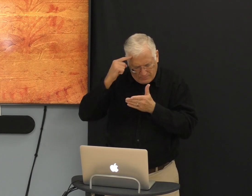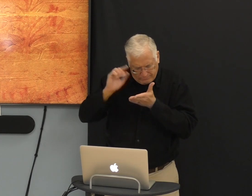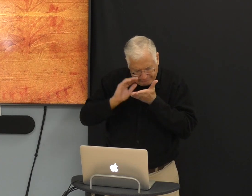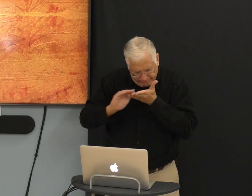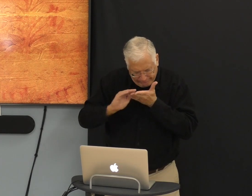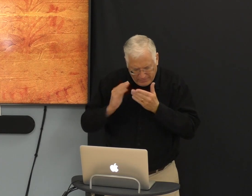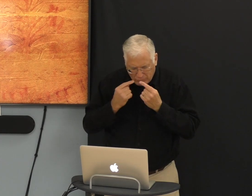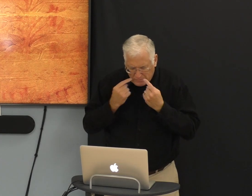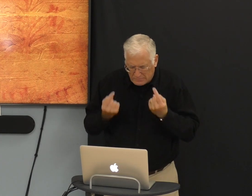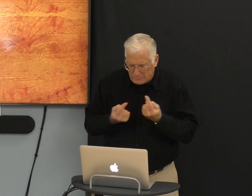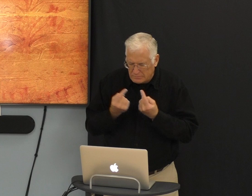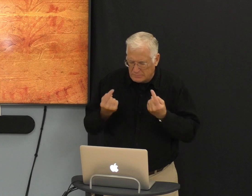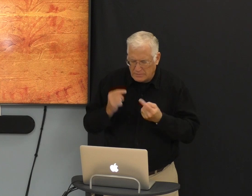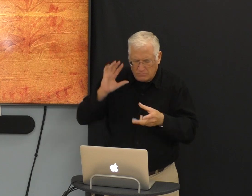we are so grateful for your forgiveness.